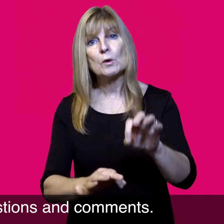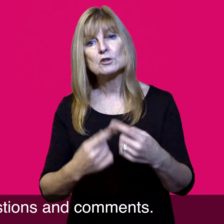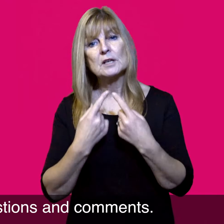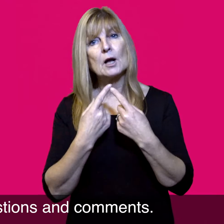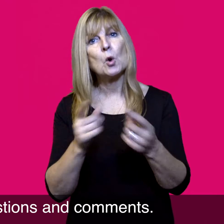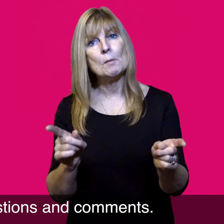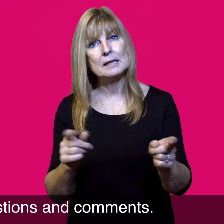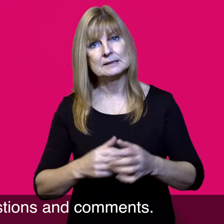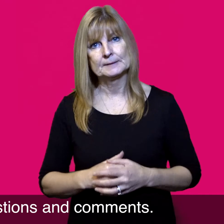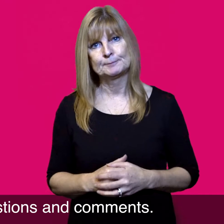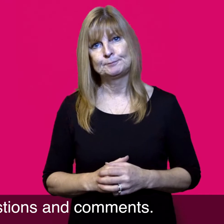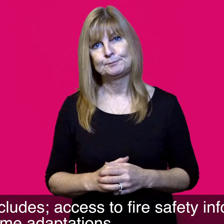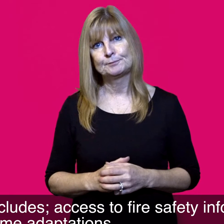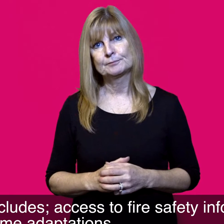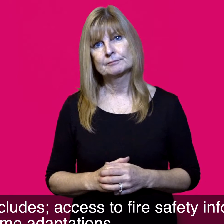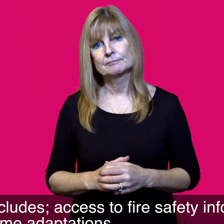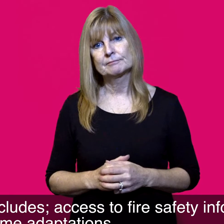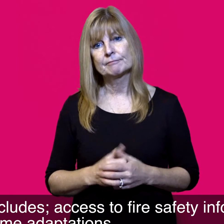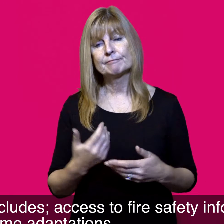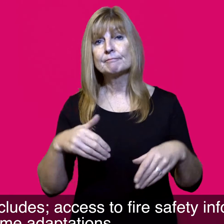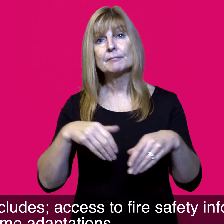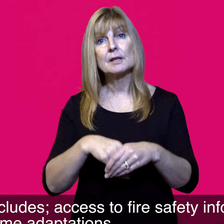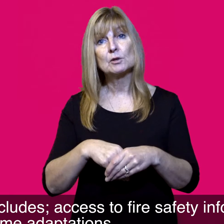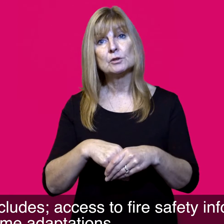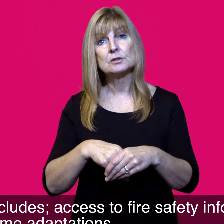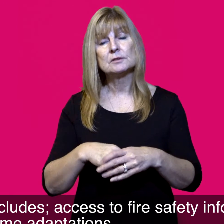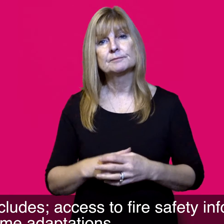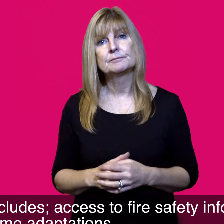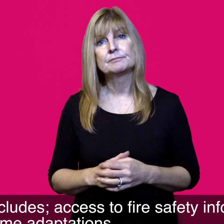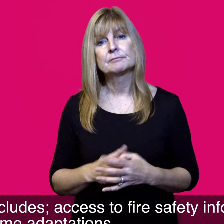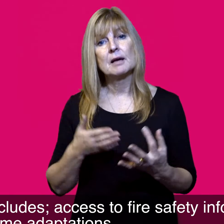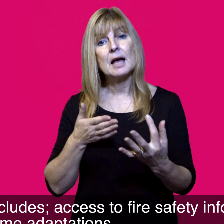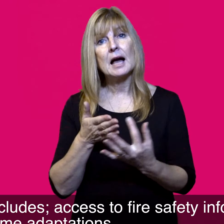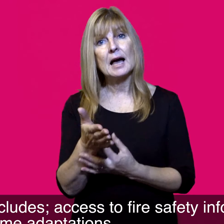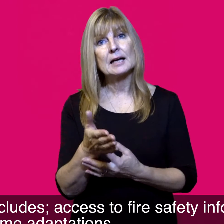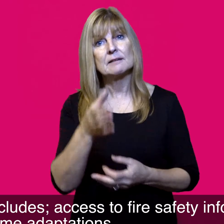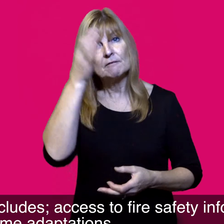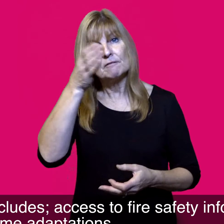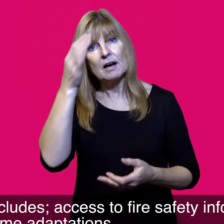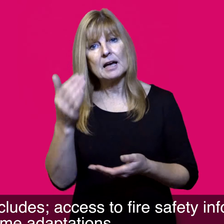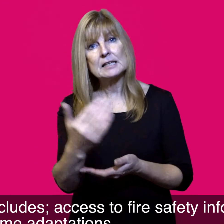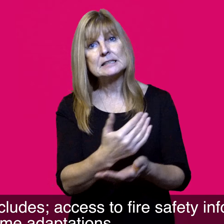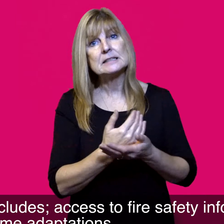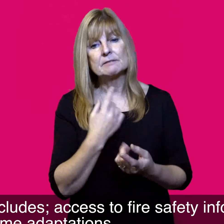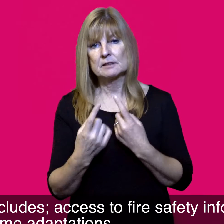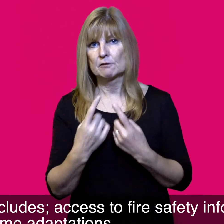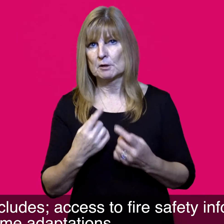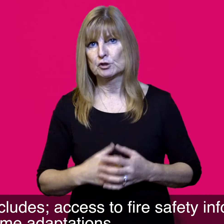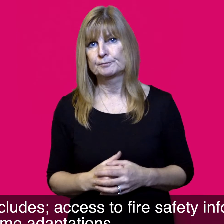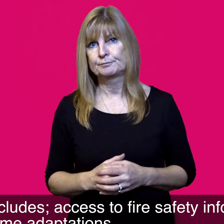this includes access to fire safety information and home